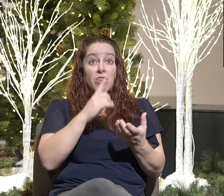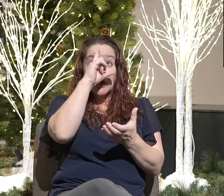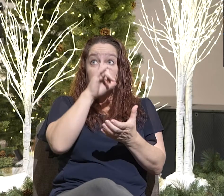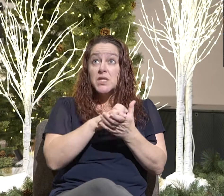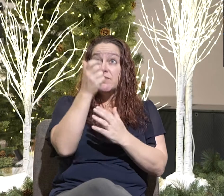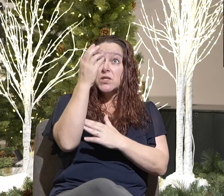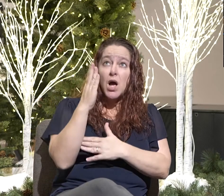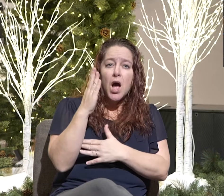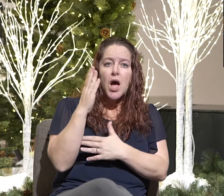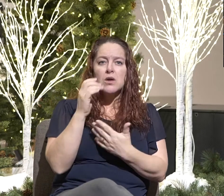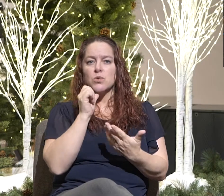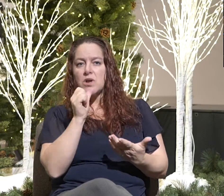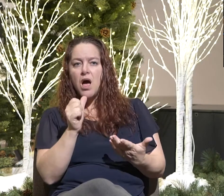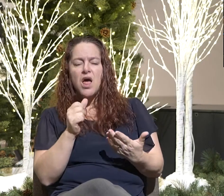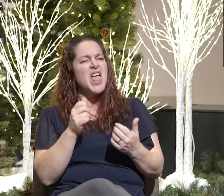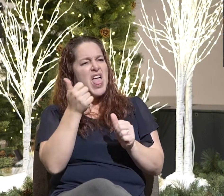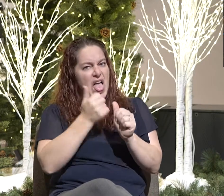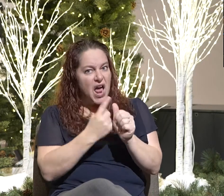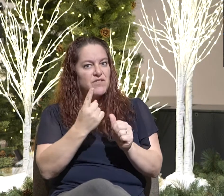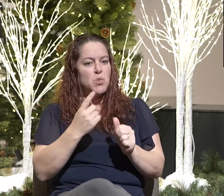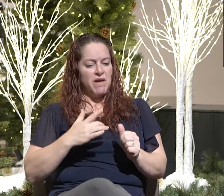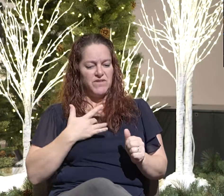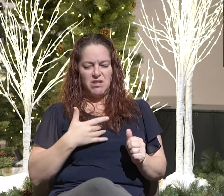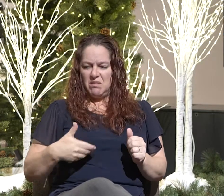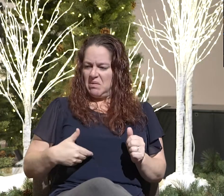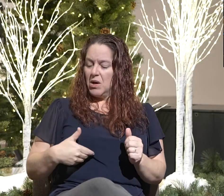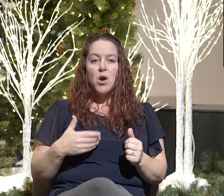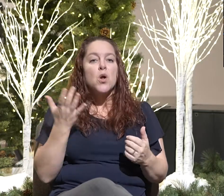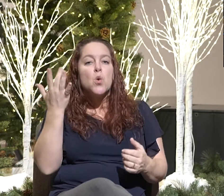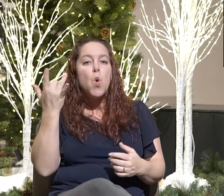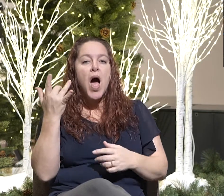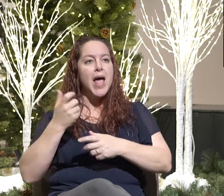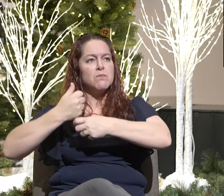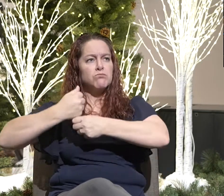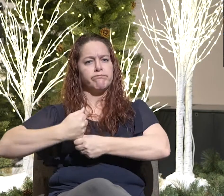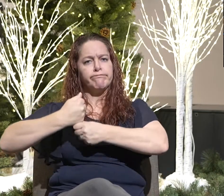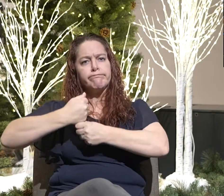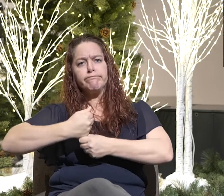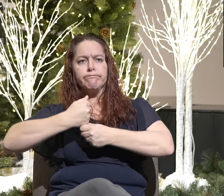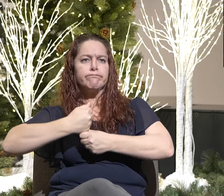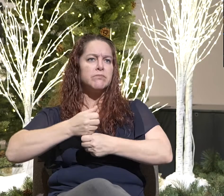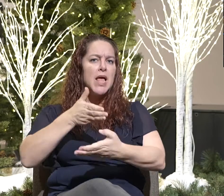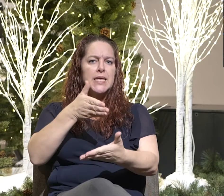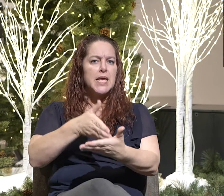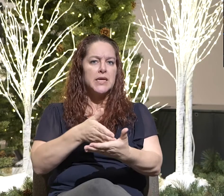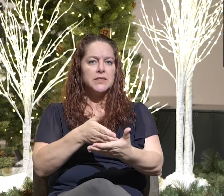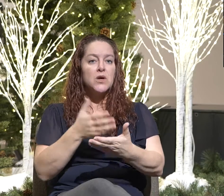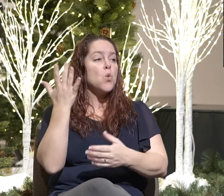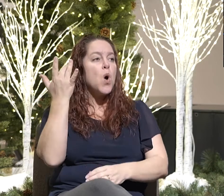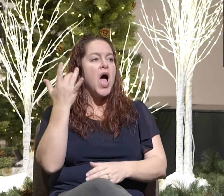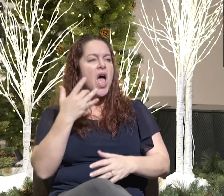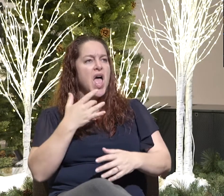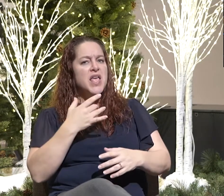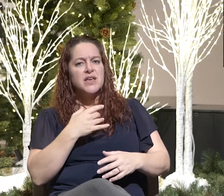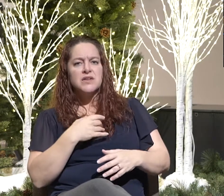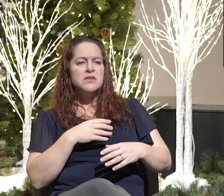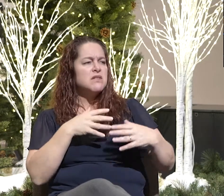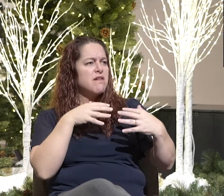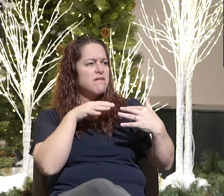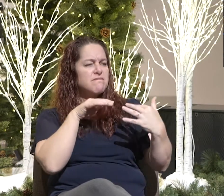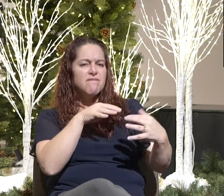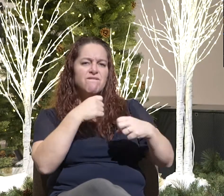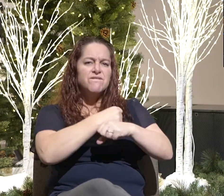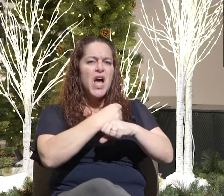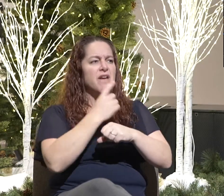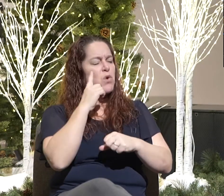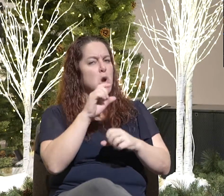has this underlying thing. Otherwise, why would they, why would there be any protesting at all? Why would anybody be fighting for, for, there's a sense,